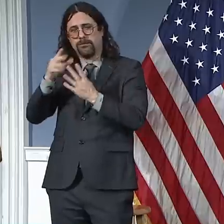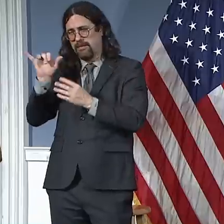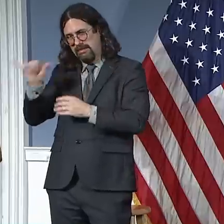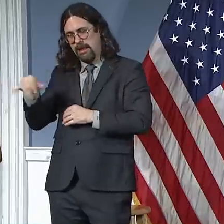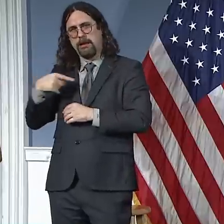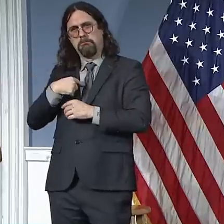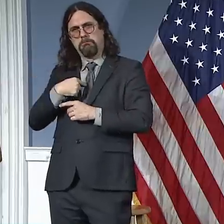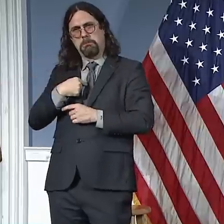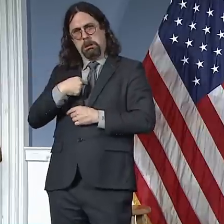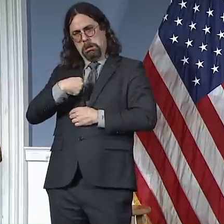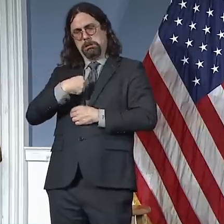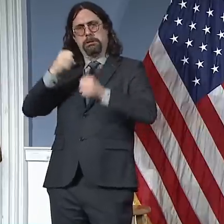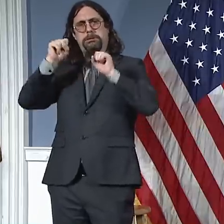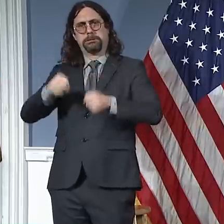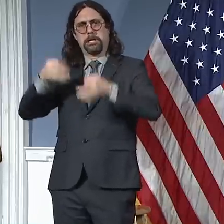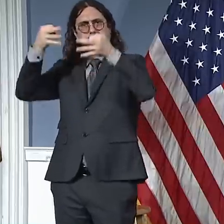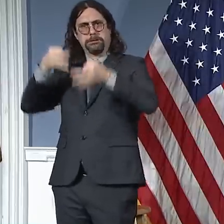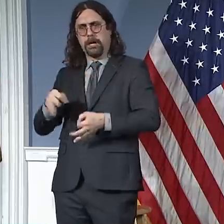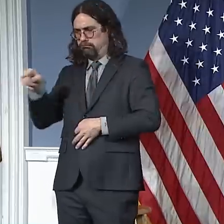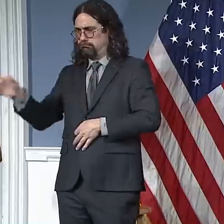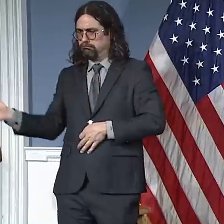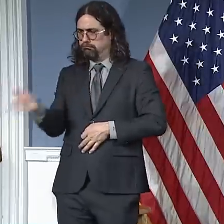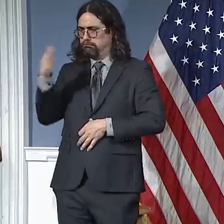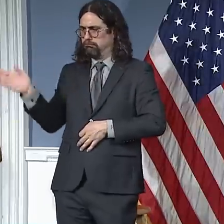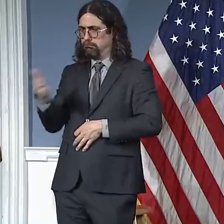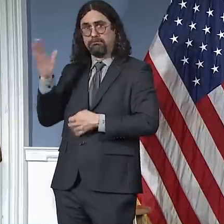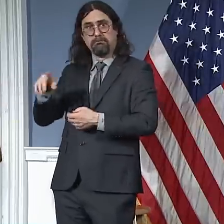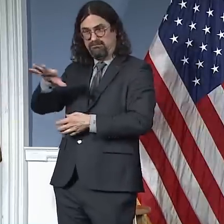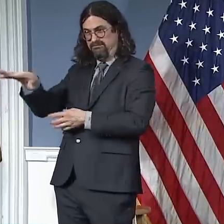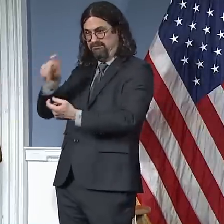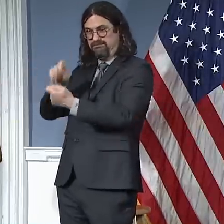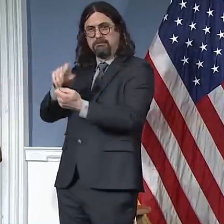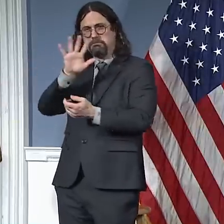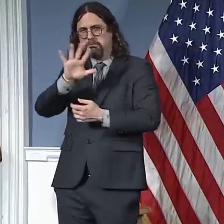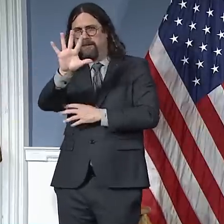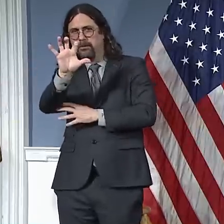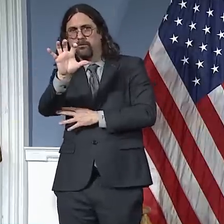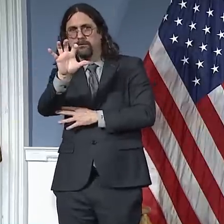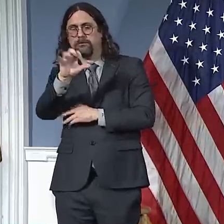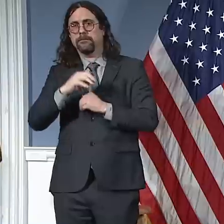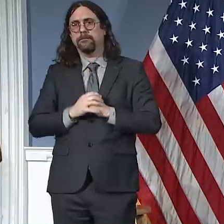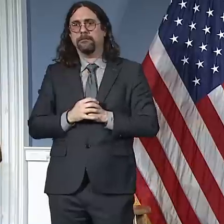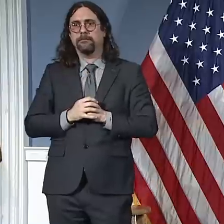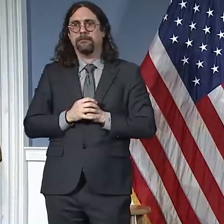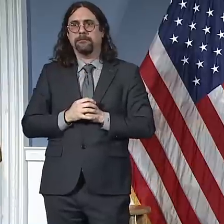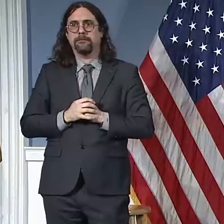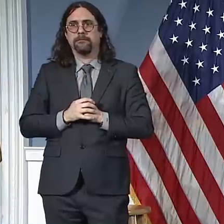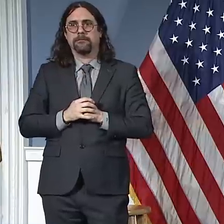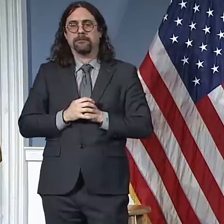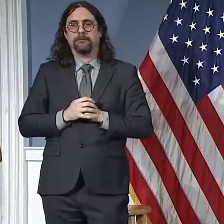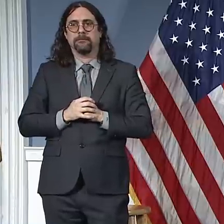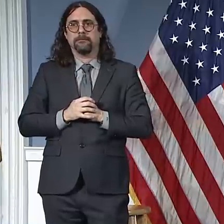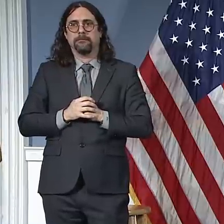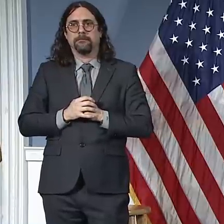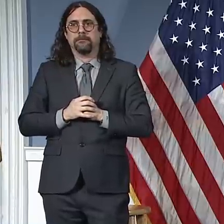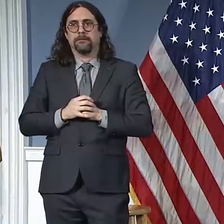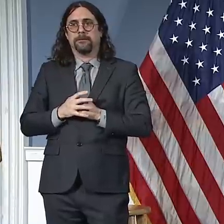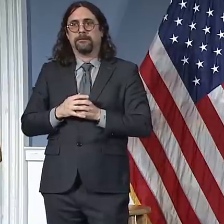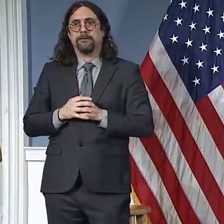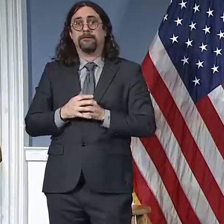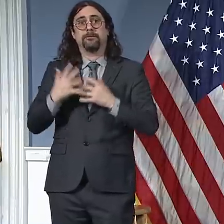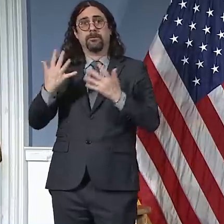specific legal issues, I'm not able to immediately release. We would have to work through those case by case.